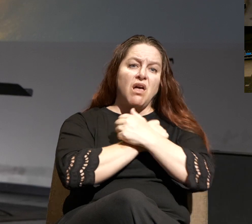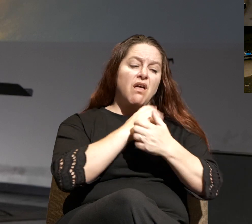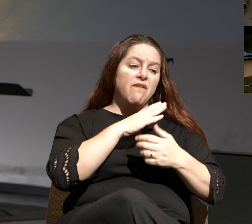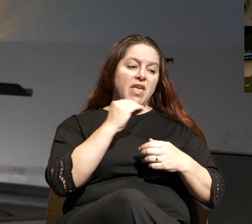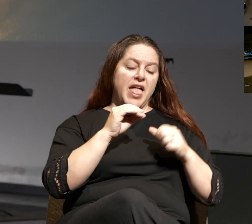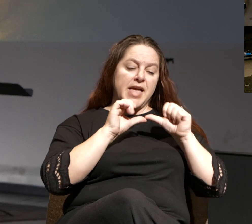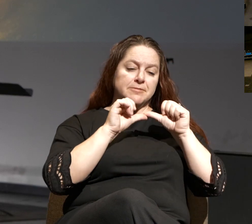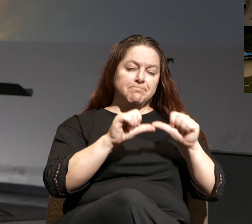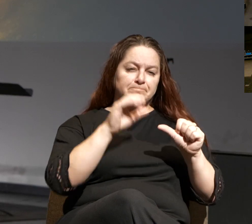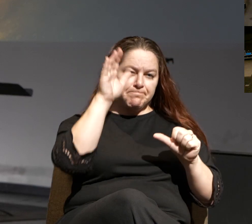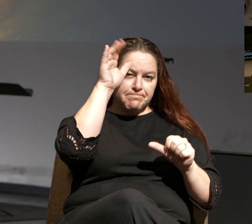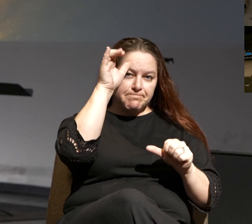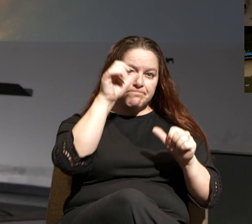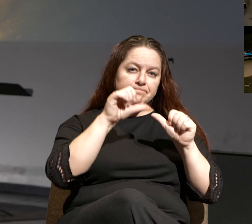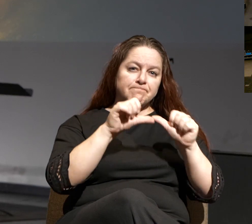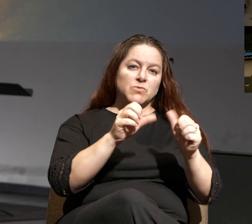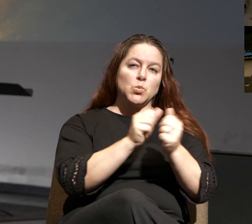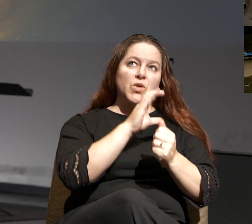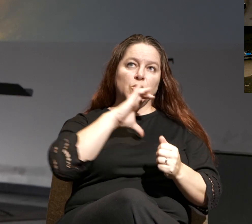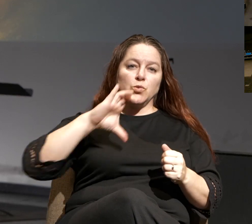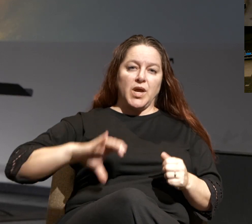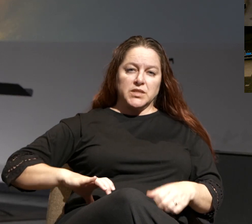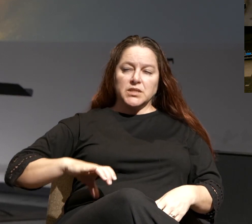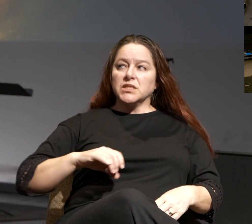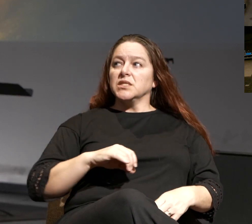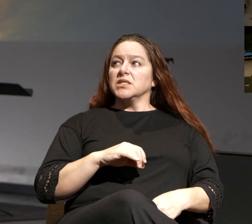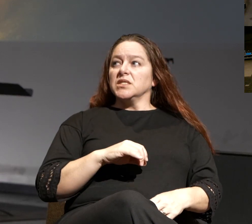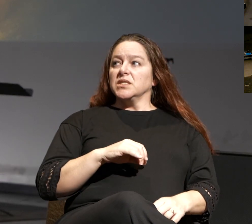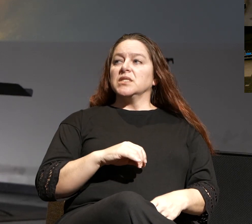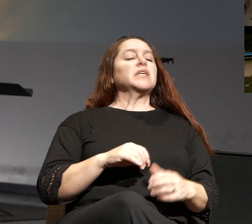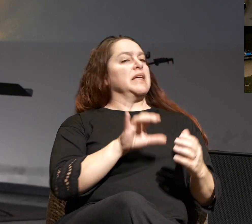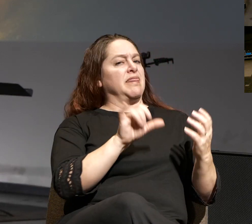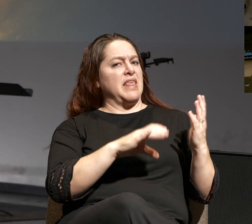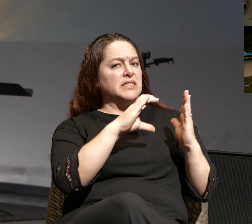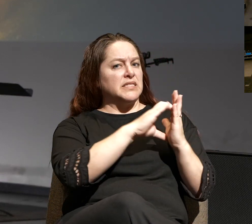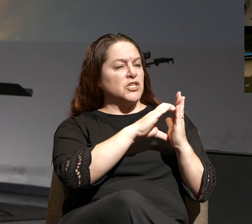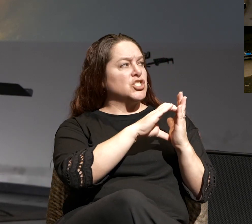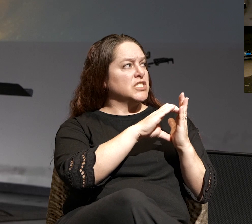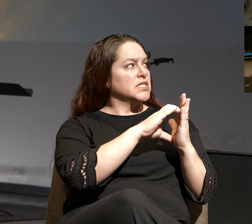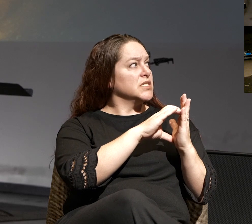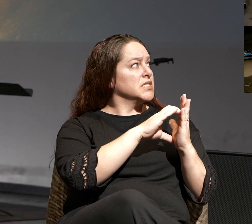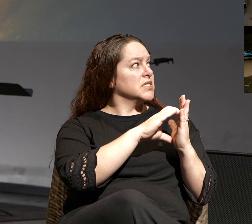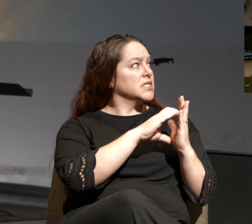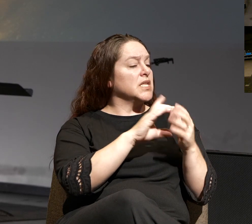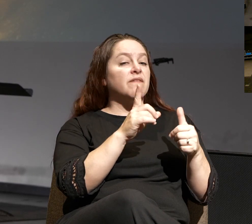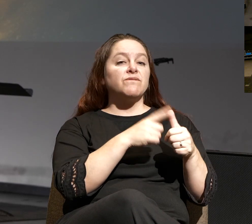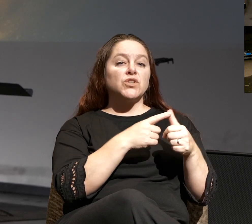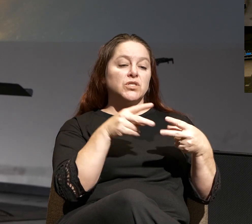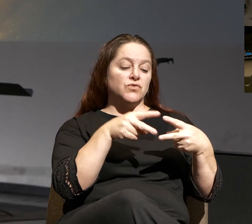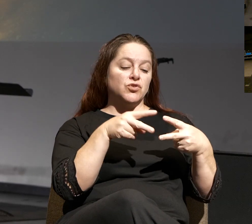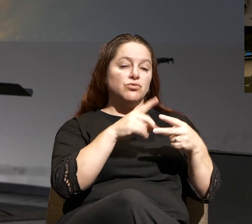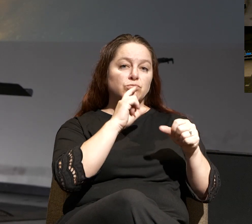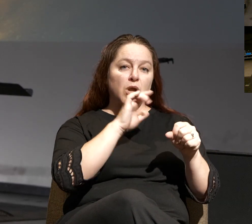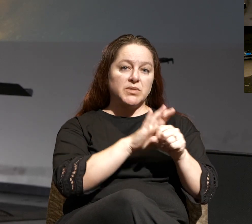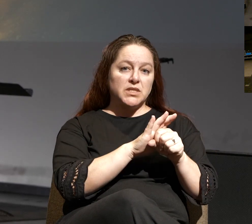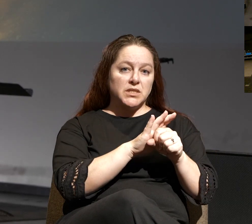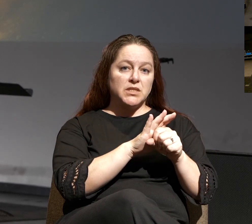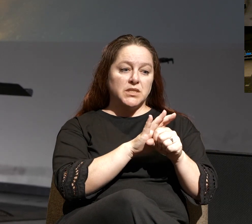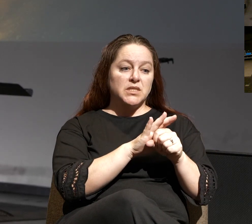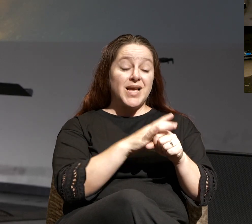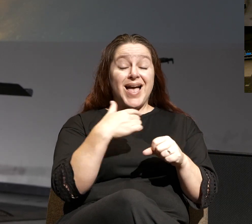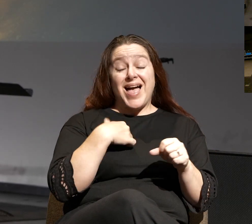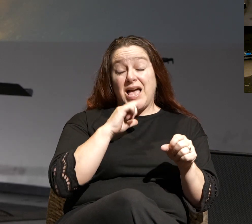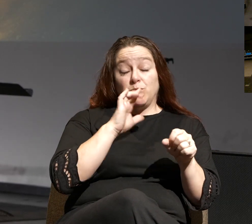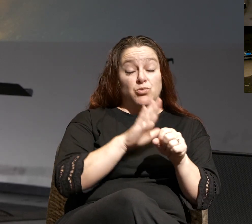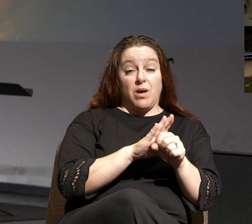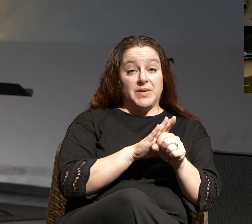steadfastness of Christ. So in this section right here, we get the first of two promises in this chapter. Now, I promise